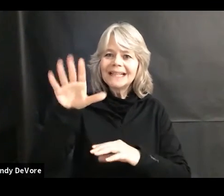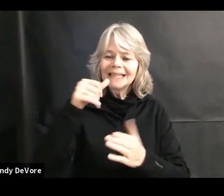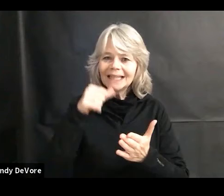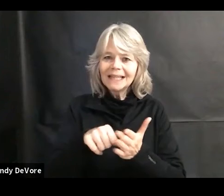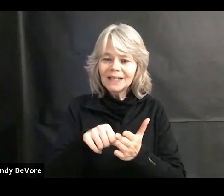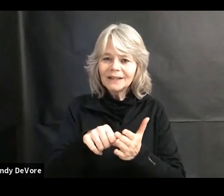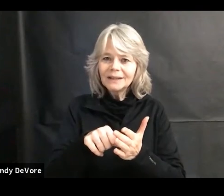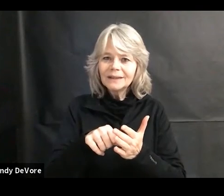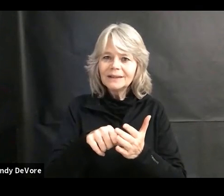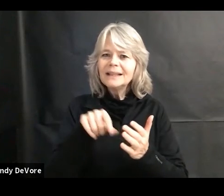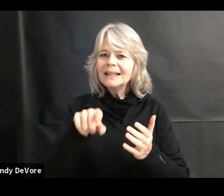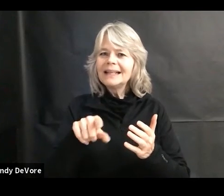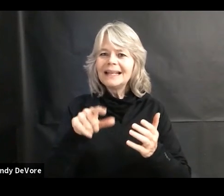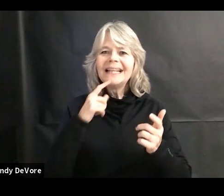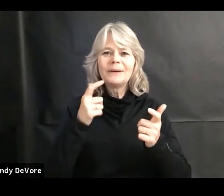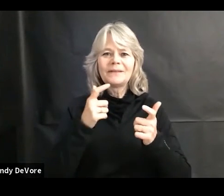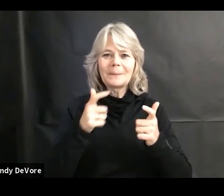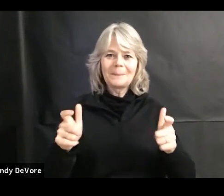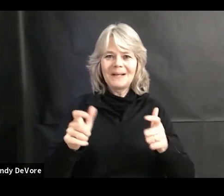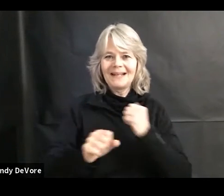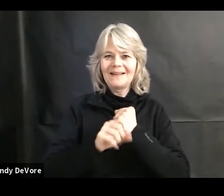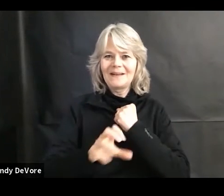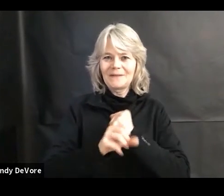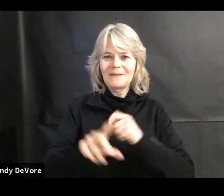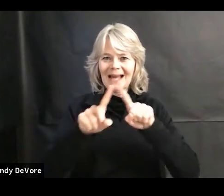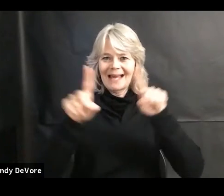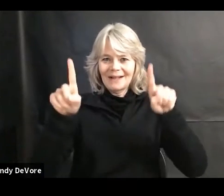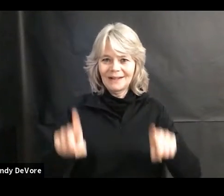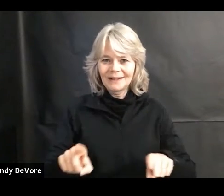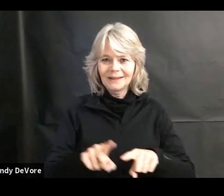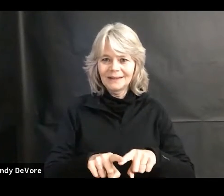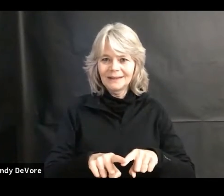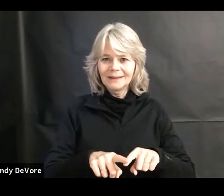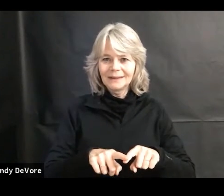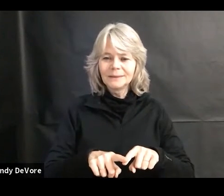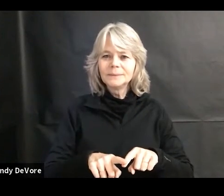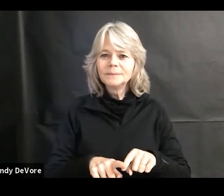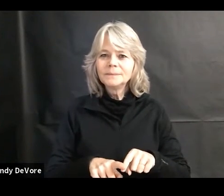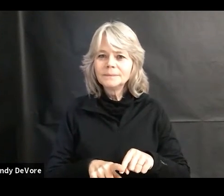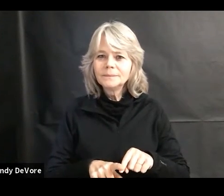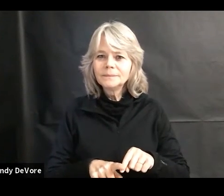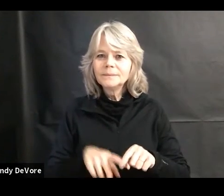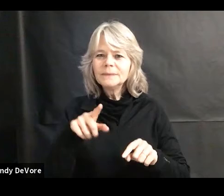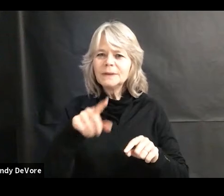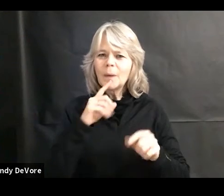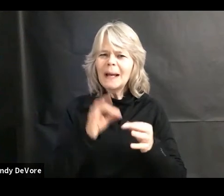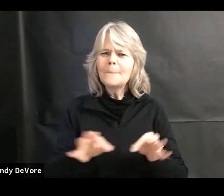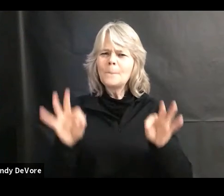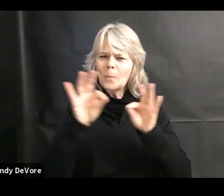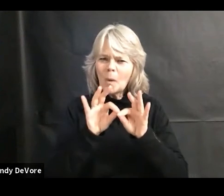really big flyer that tells people a few really important things about Bread